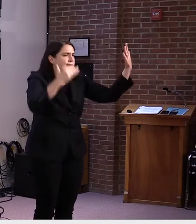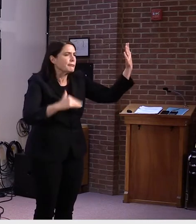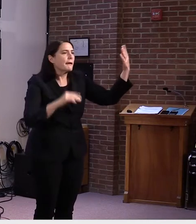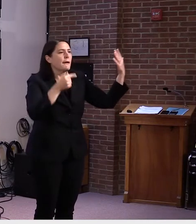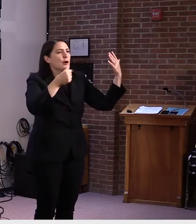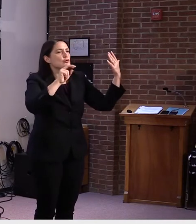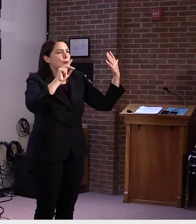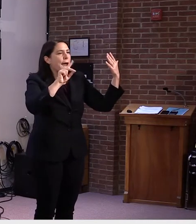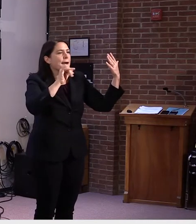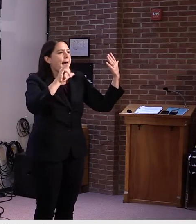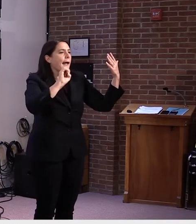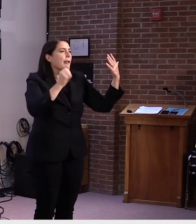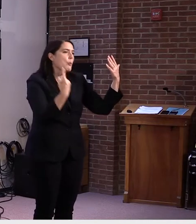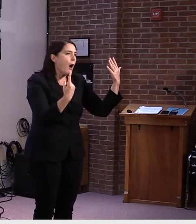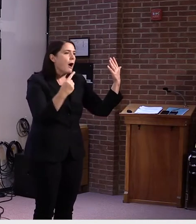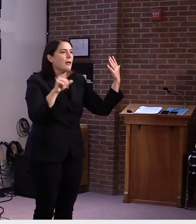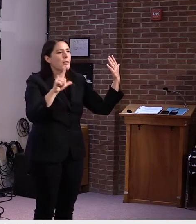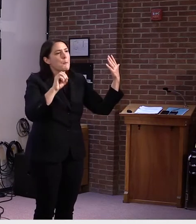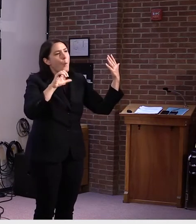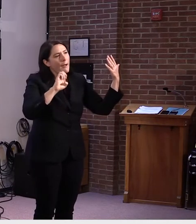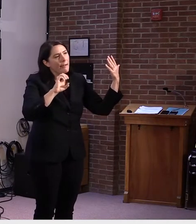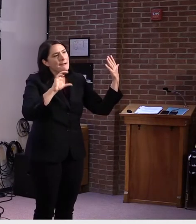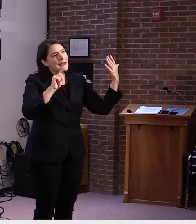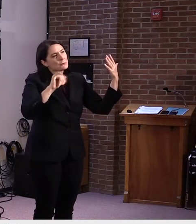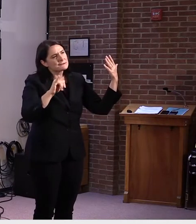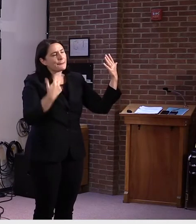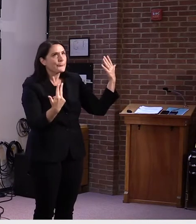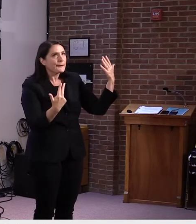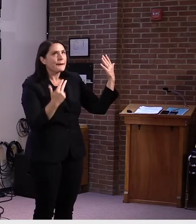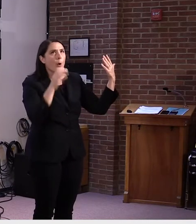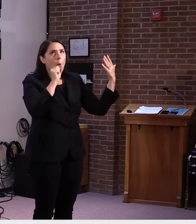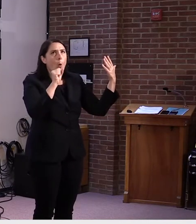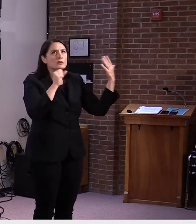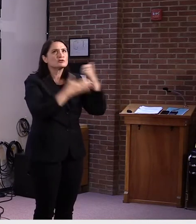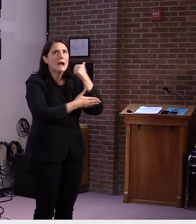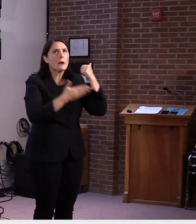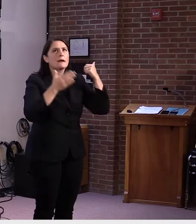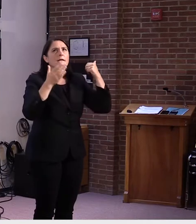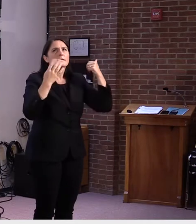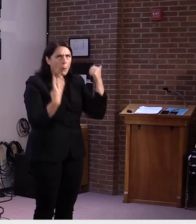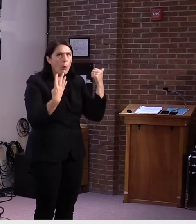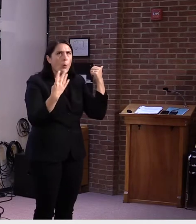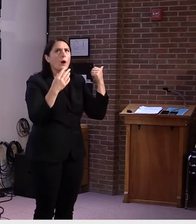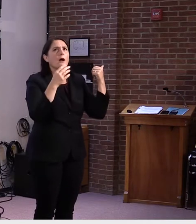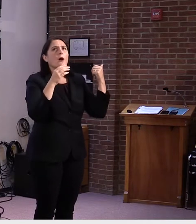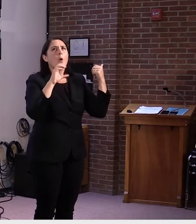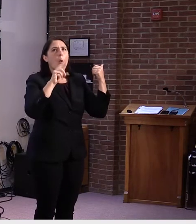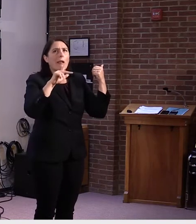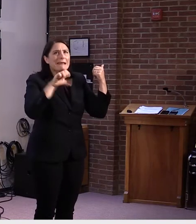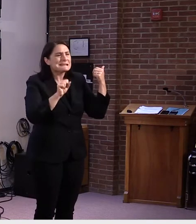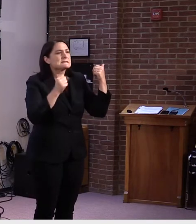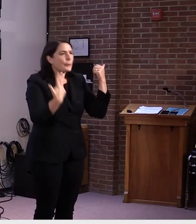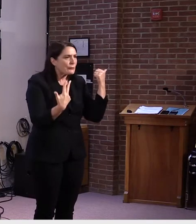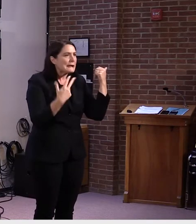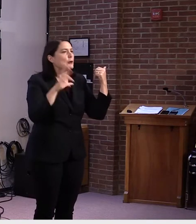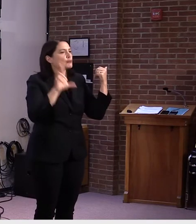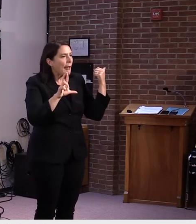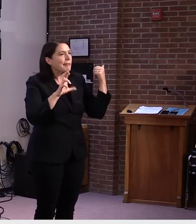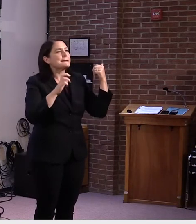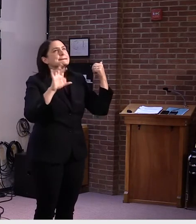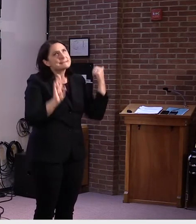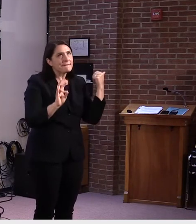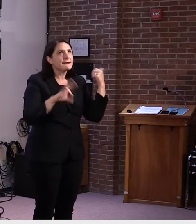Isle County would have one. Lamoille County, three. Orange County, four. Orange, uh, Orleans County, three. Rutland County, seven.